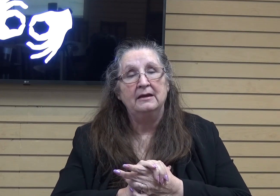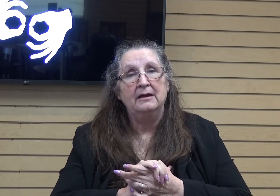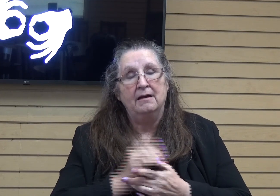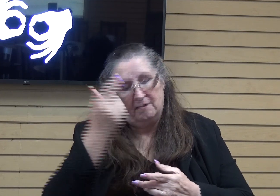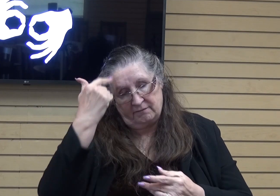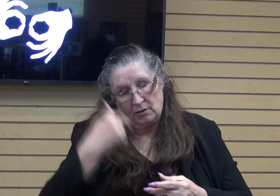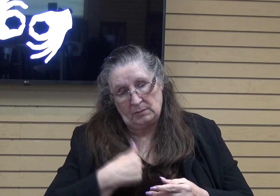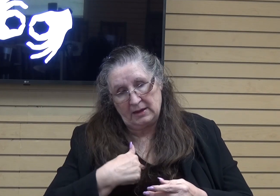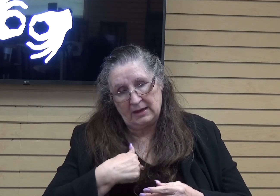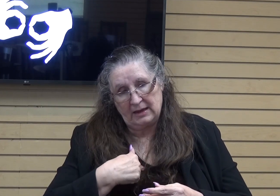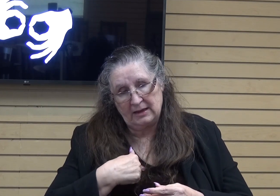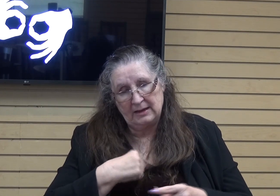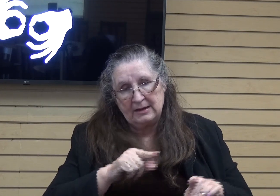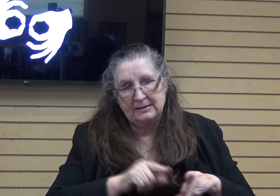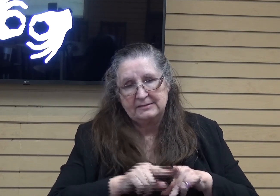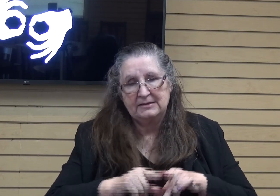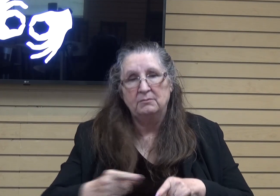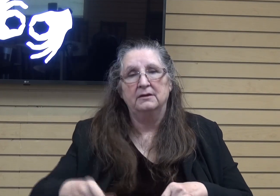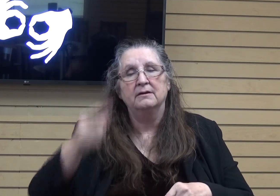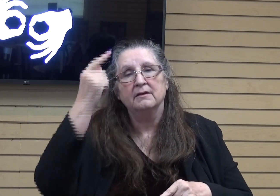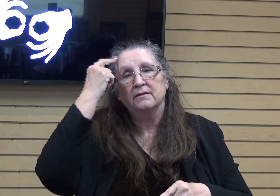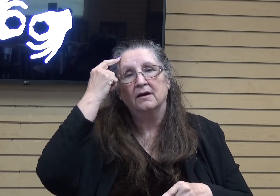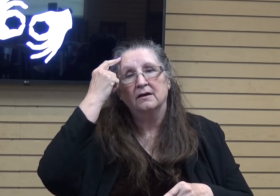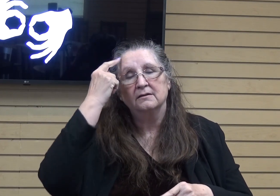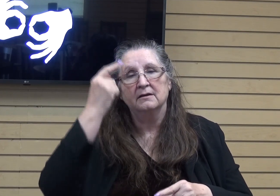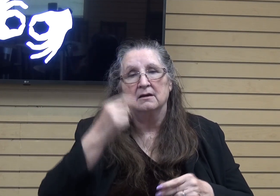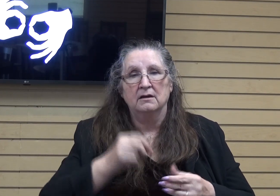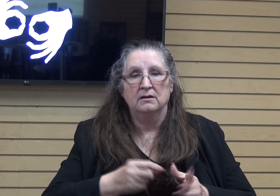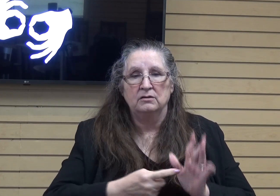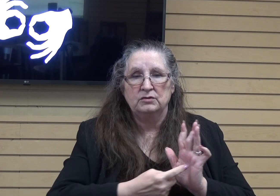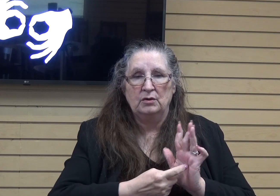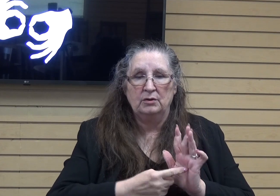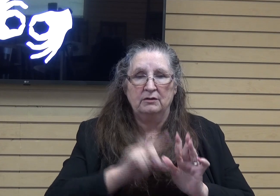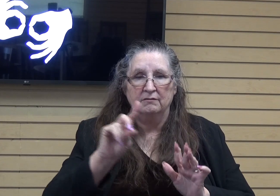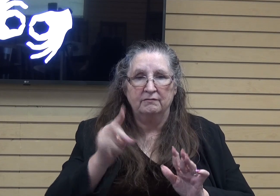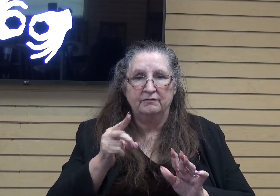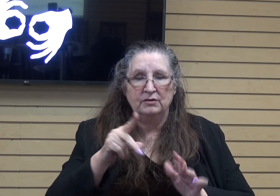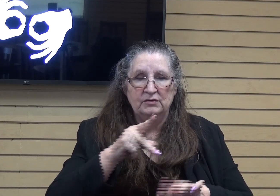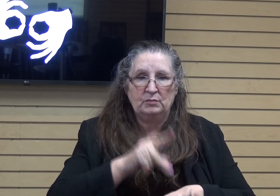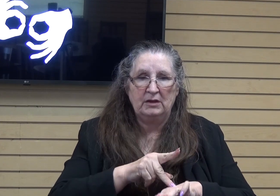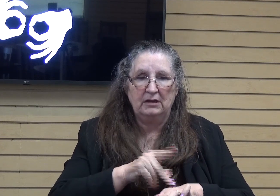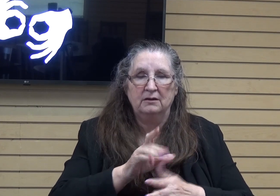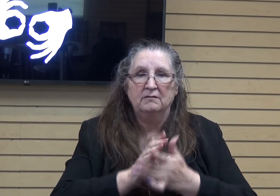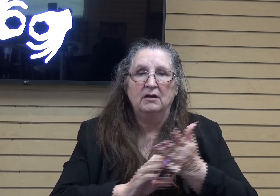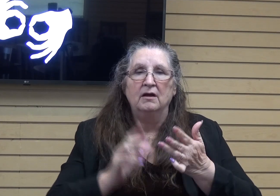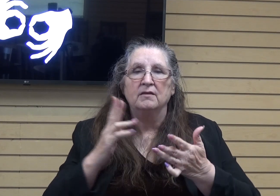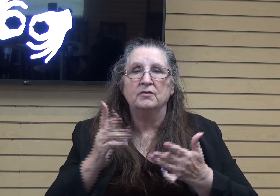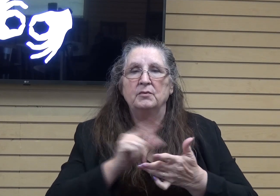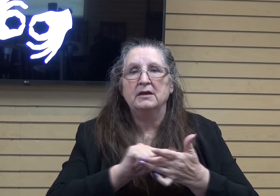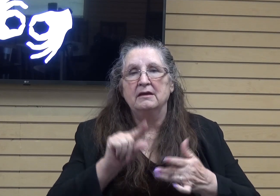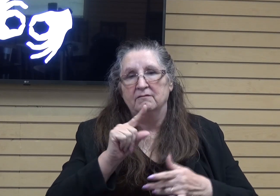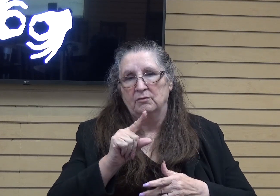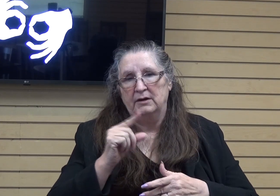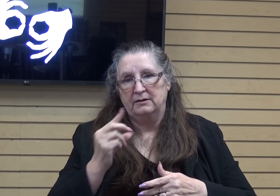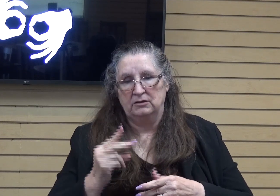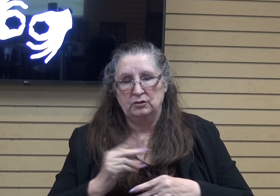very similar thought that's expressed by 1 Peter 3 verses 1 and 2, where it says,